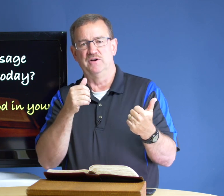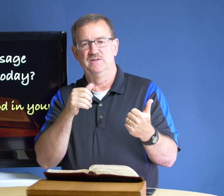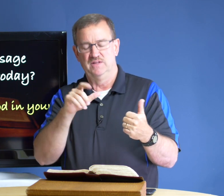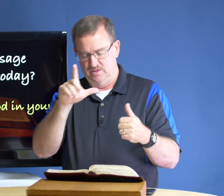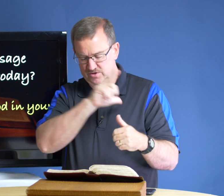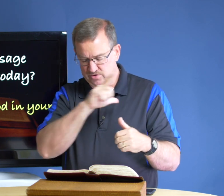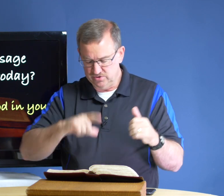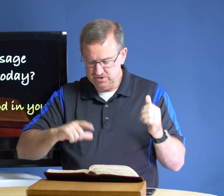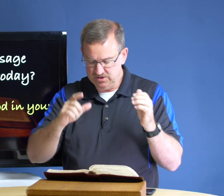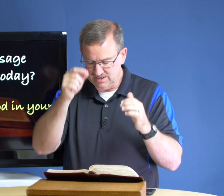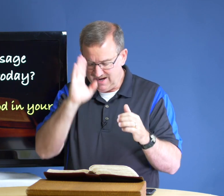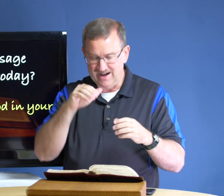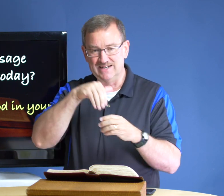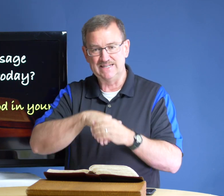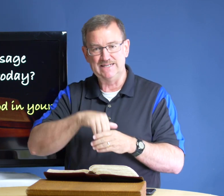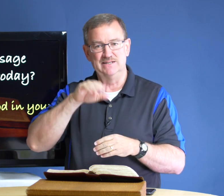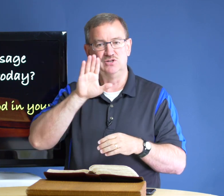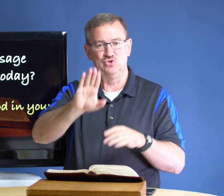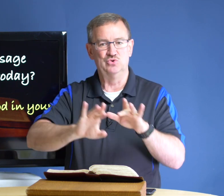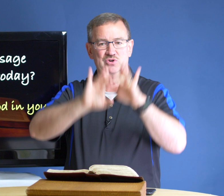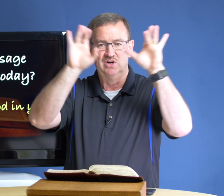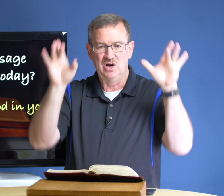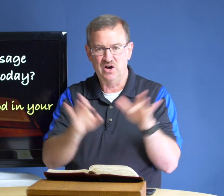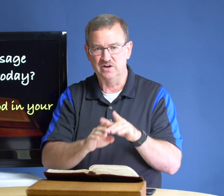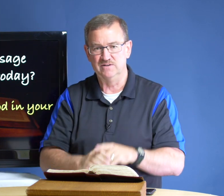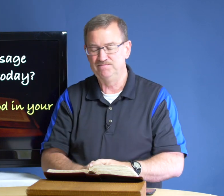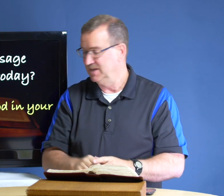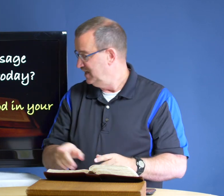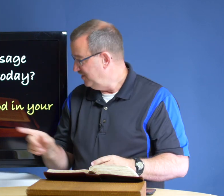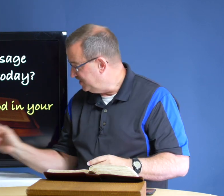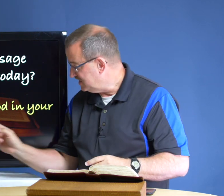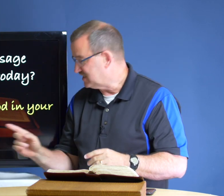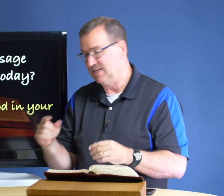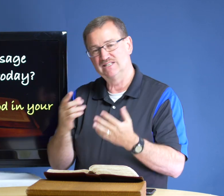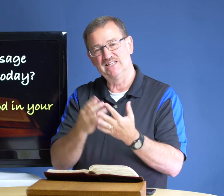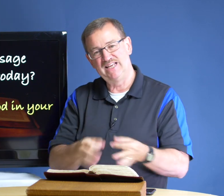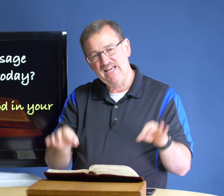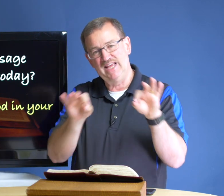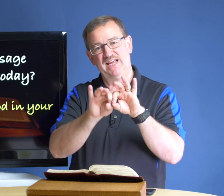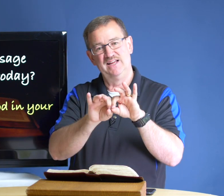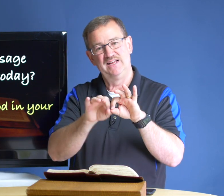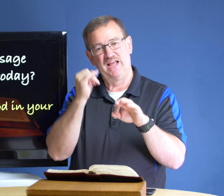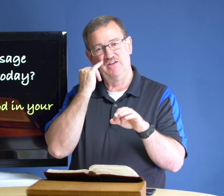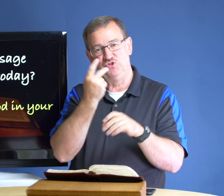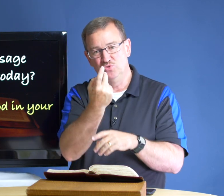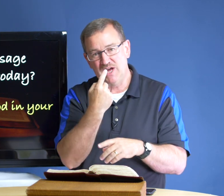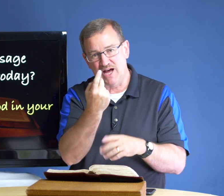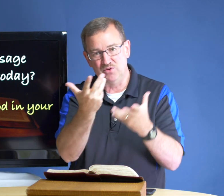the lord god in your heart this is the key if you and i